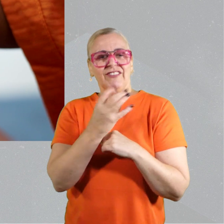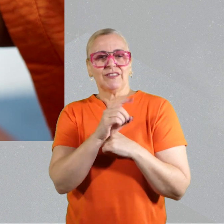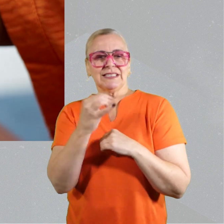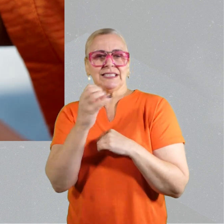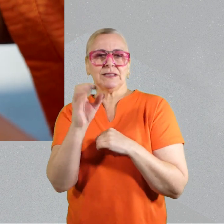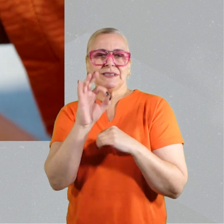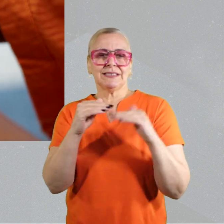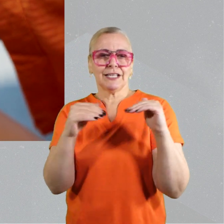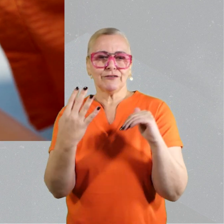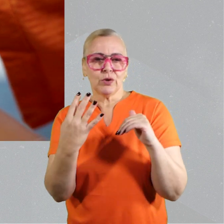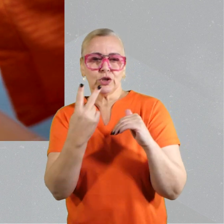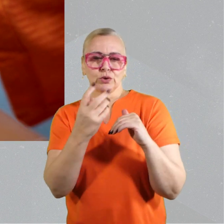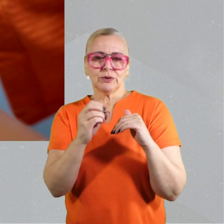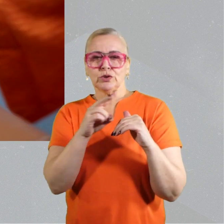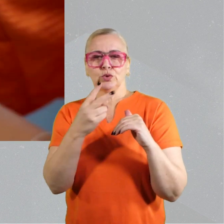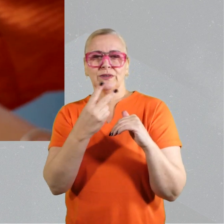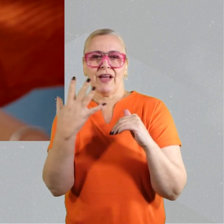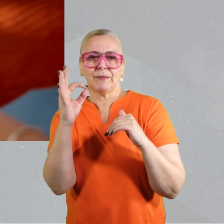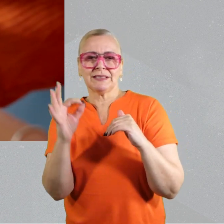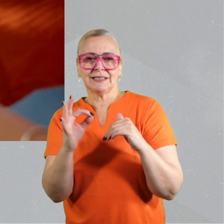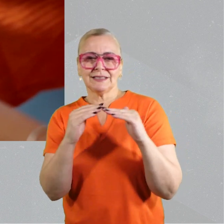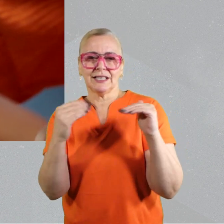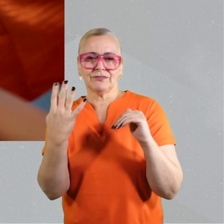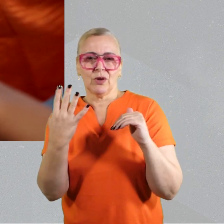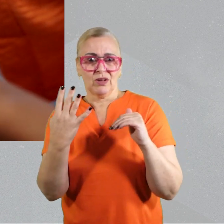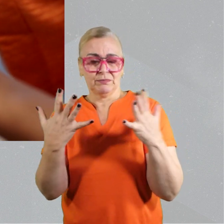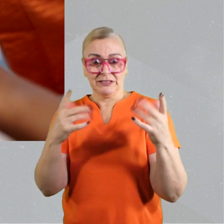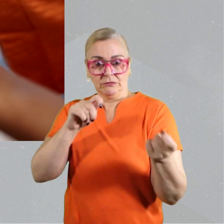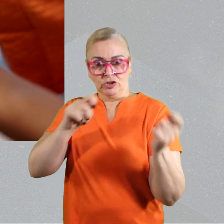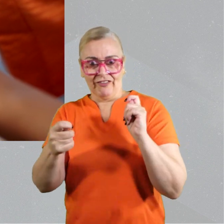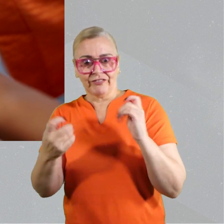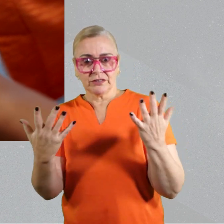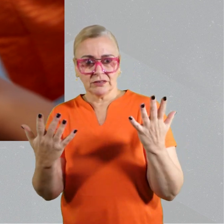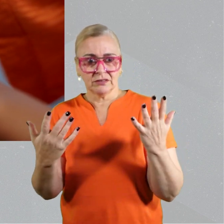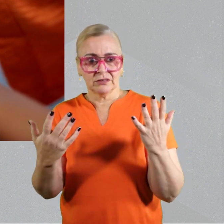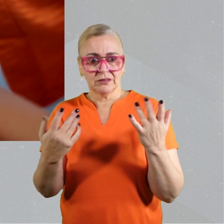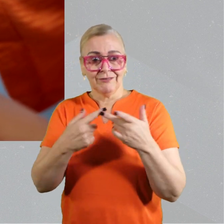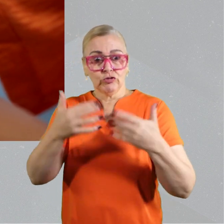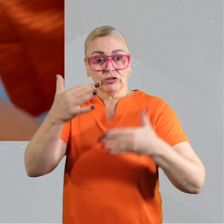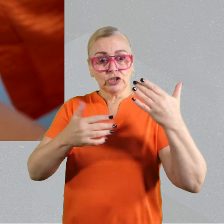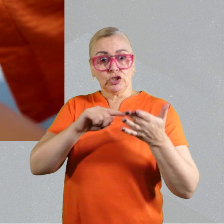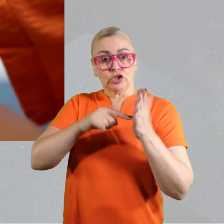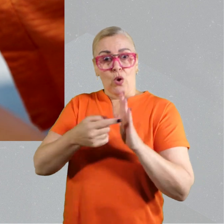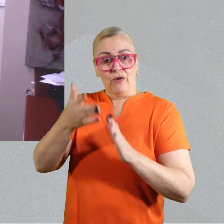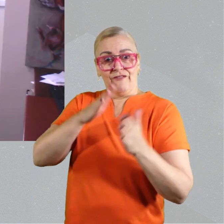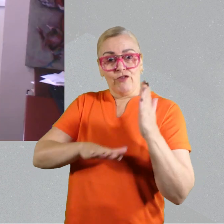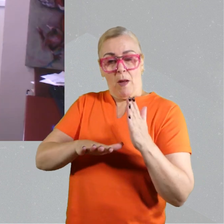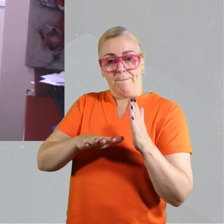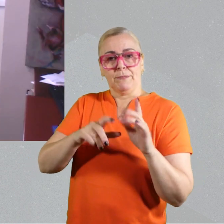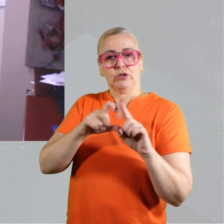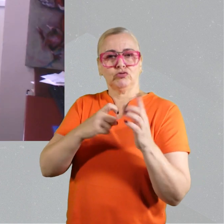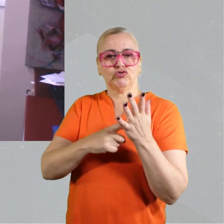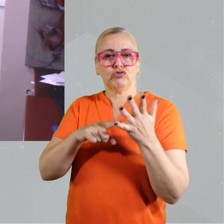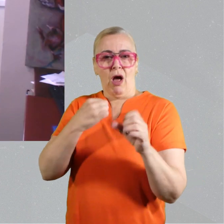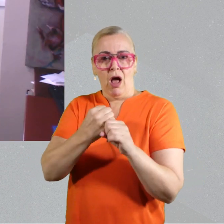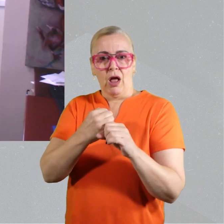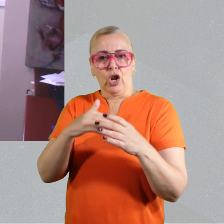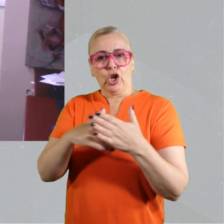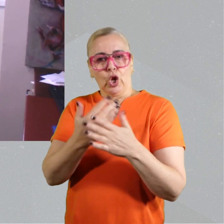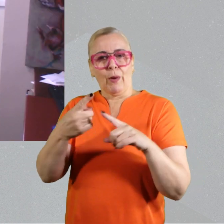change in how stool looked. And we made a risk model and we studied that in three cities and found there was a massive shift in the